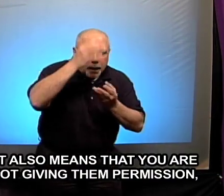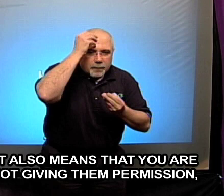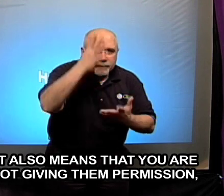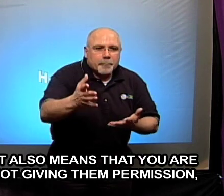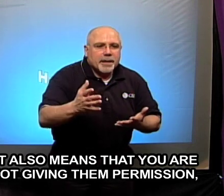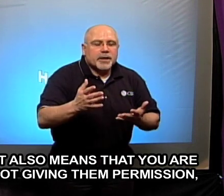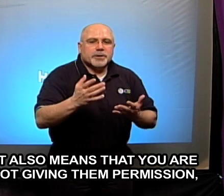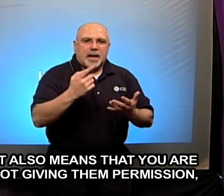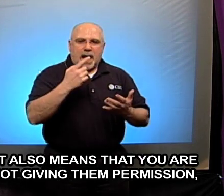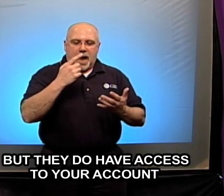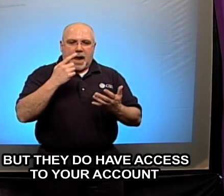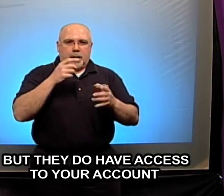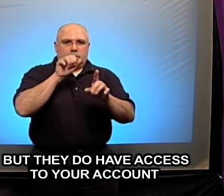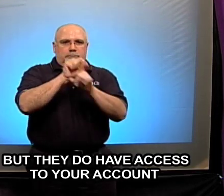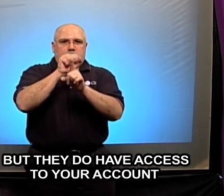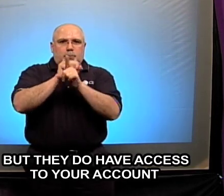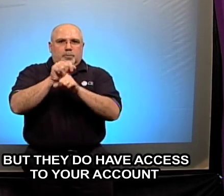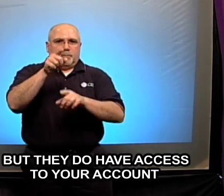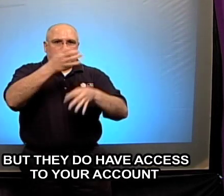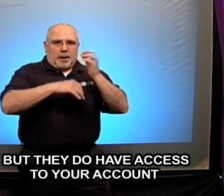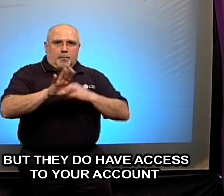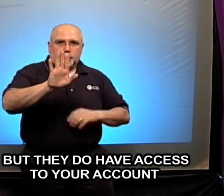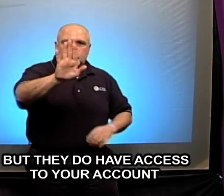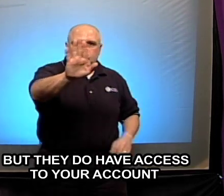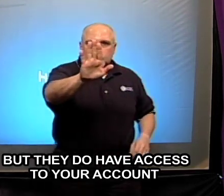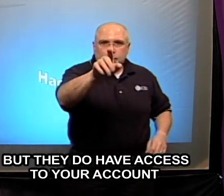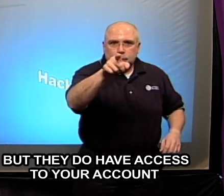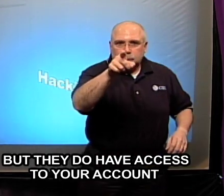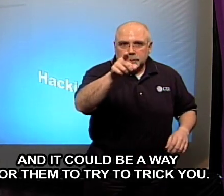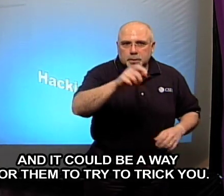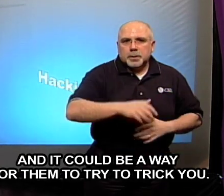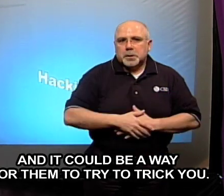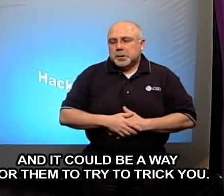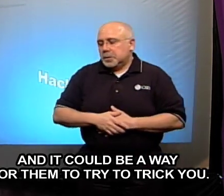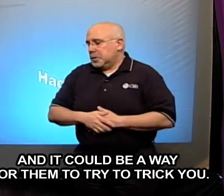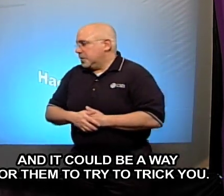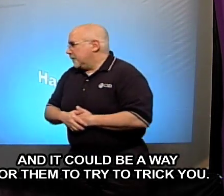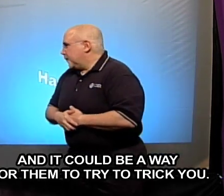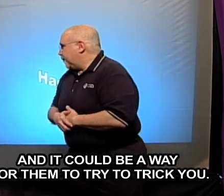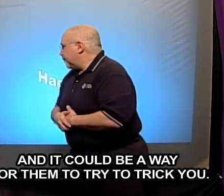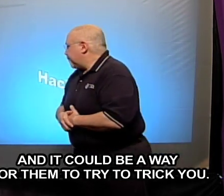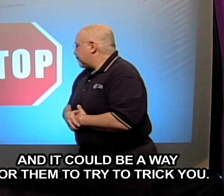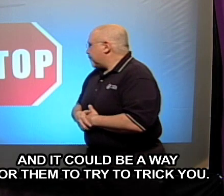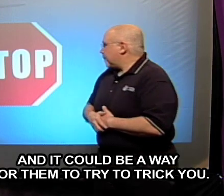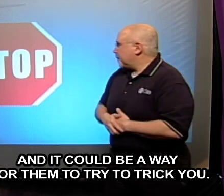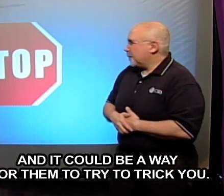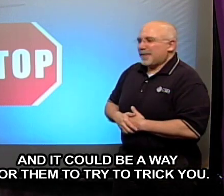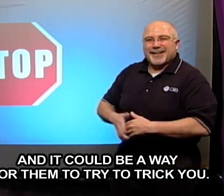you're not giving them permission but they do have access to your account and it could be a way for them to try to trick you